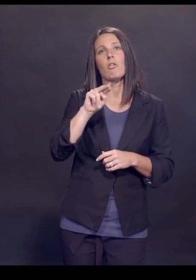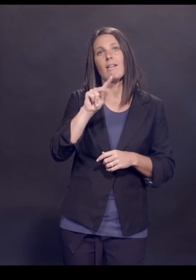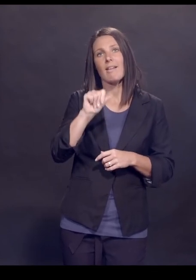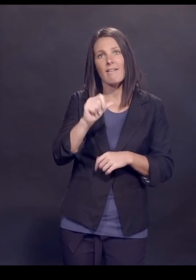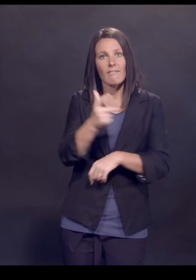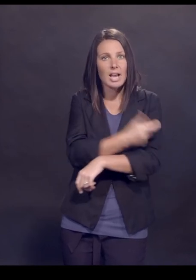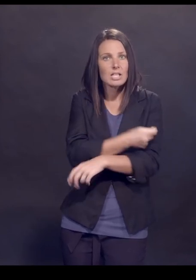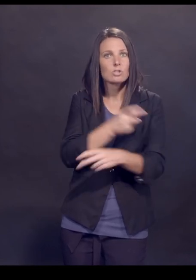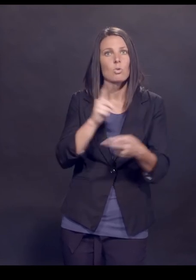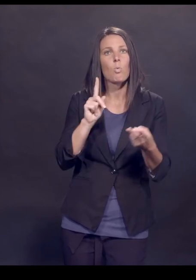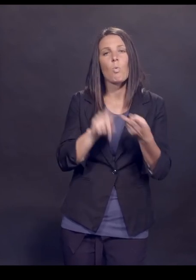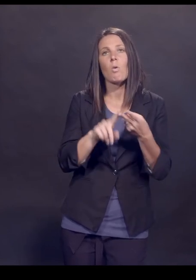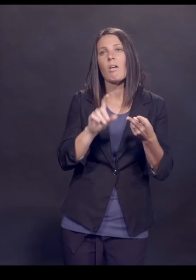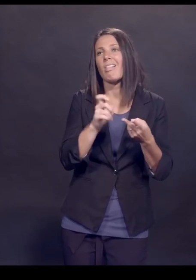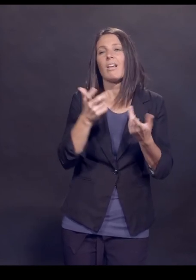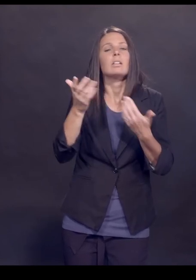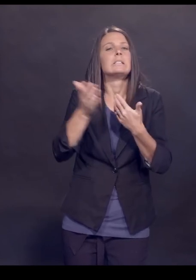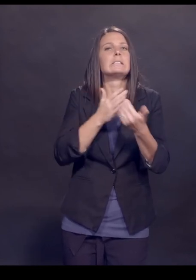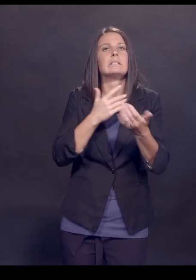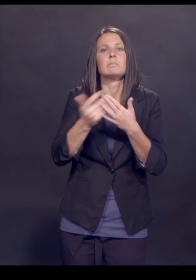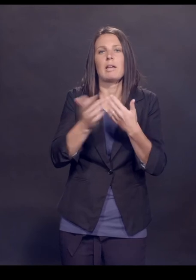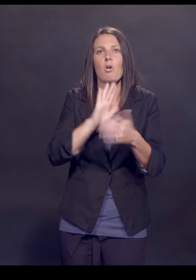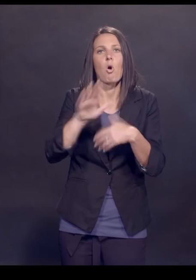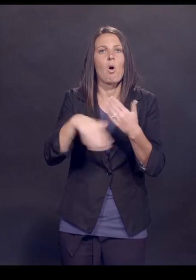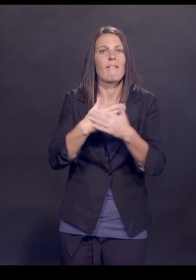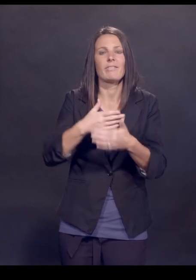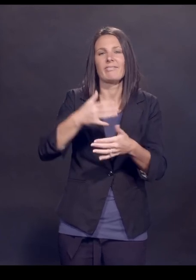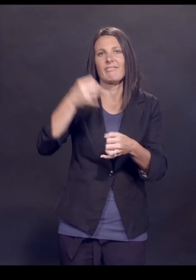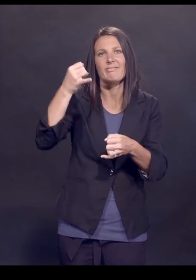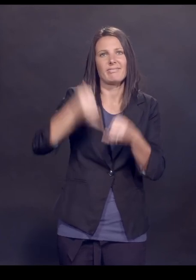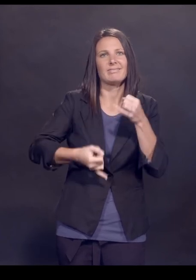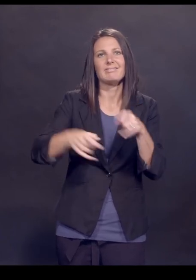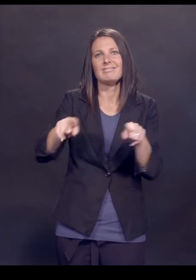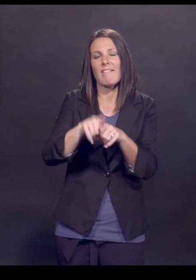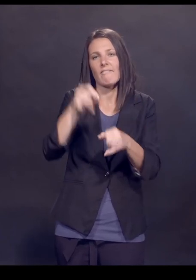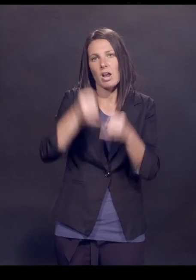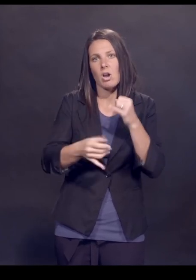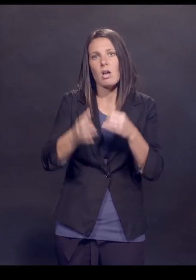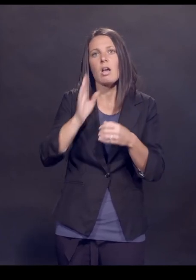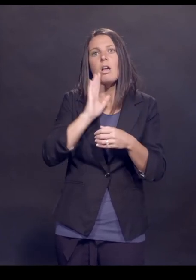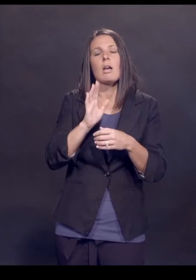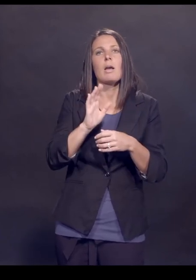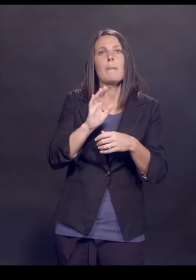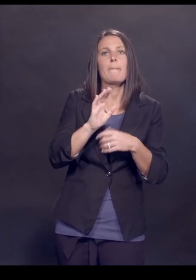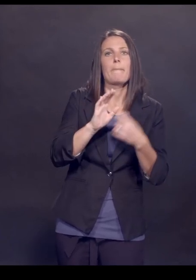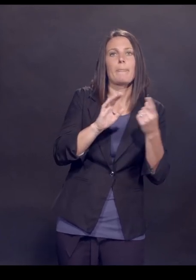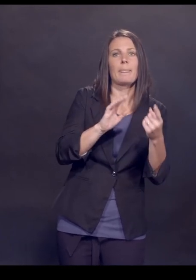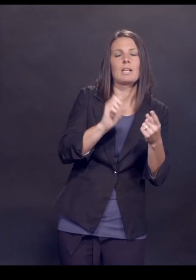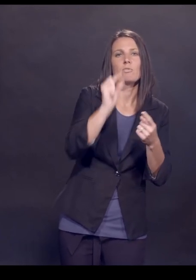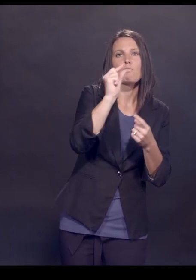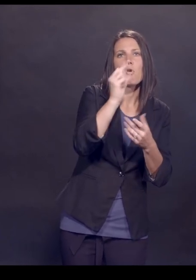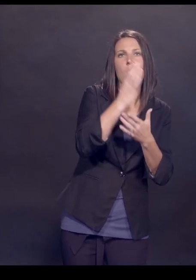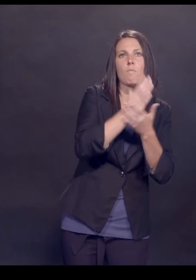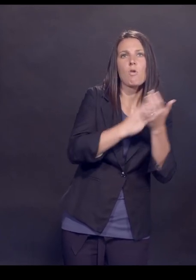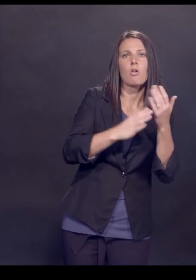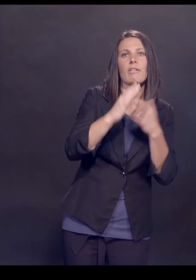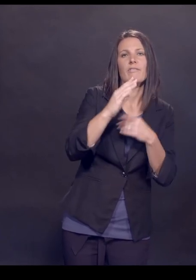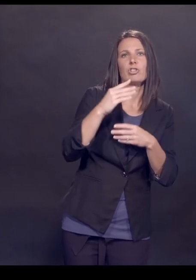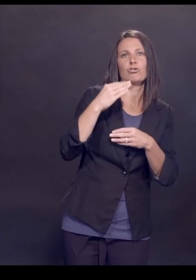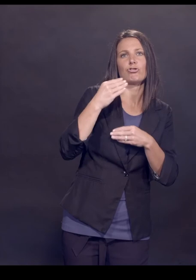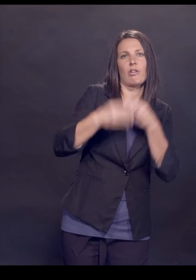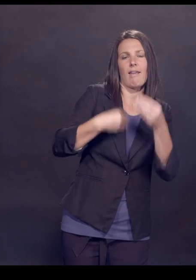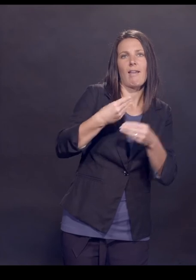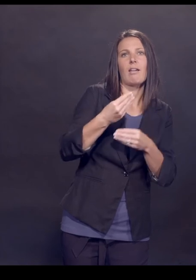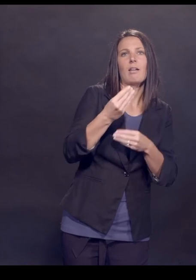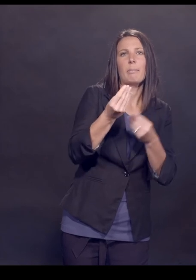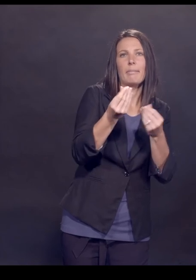or it's the vectored virus vaccines, they all have the same final pathway, which is messenger RNA. So it's a small piece of genetic material